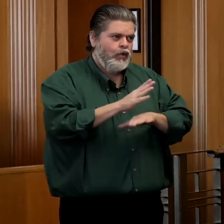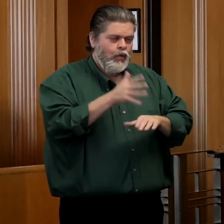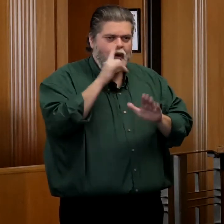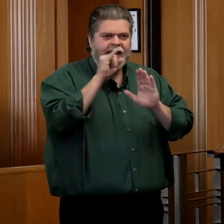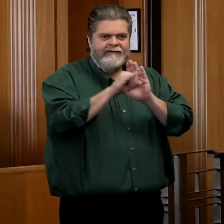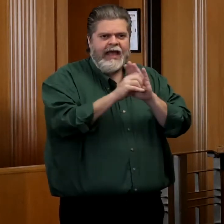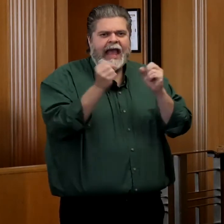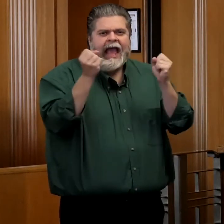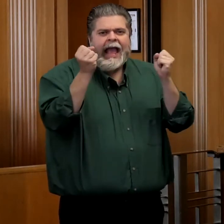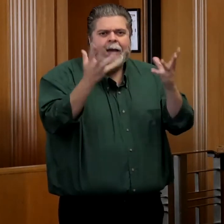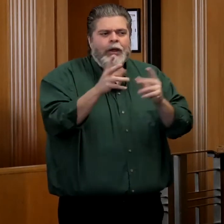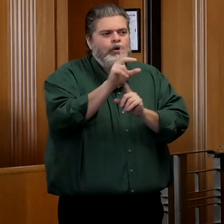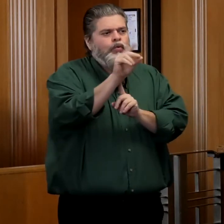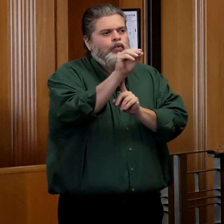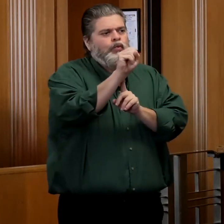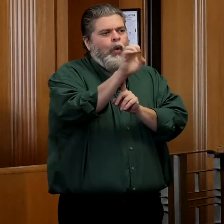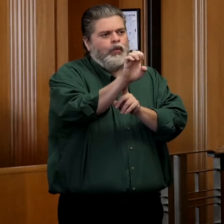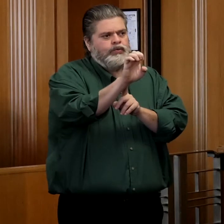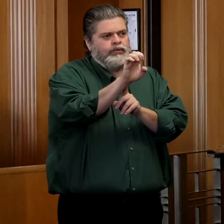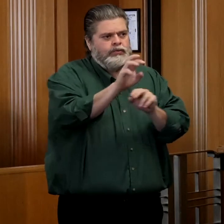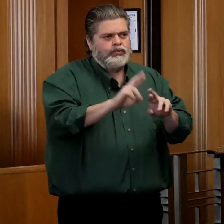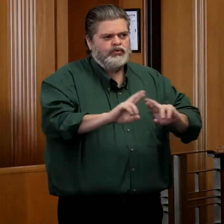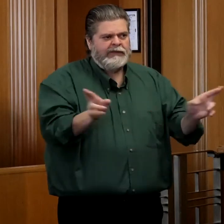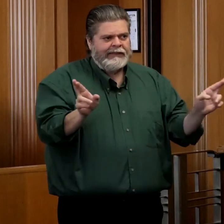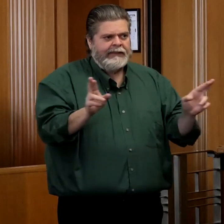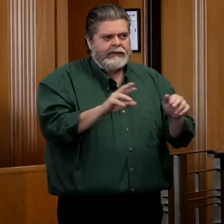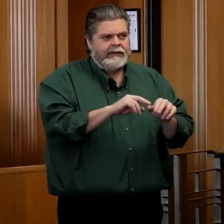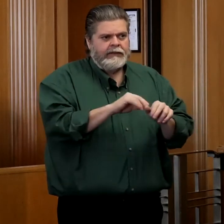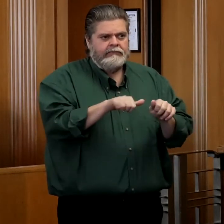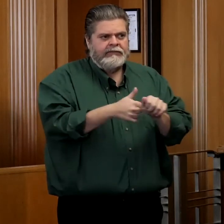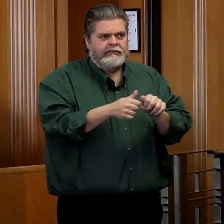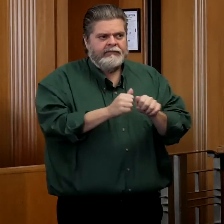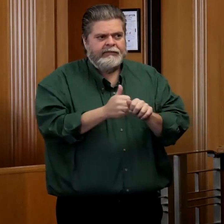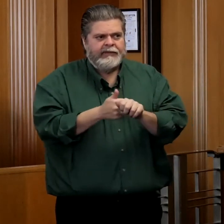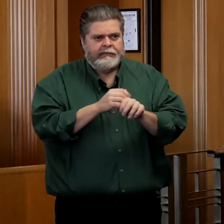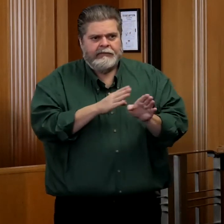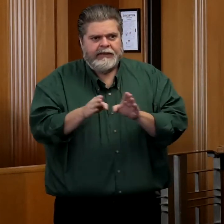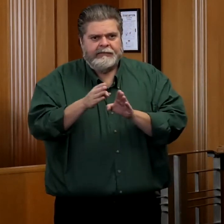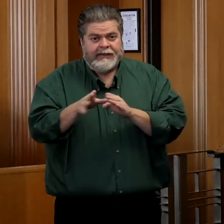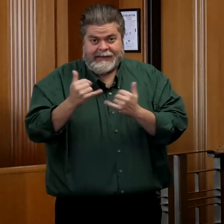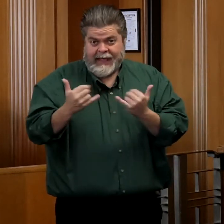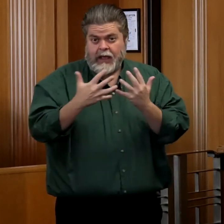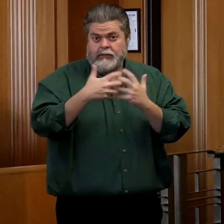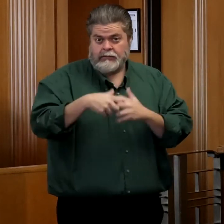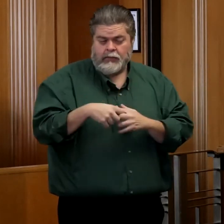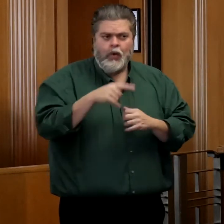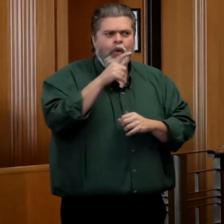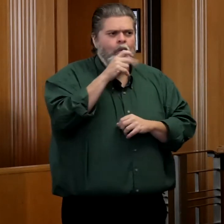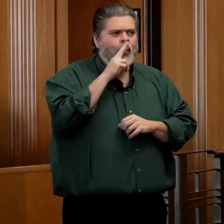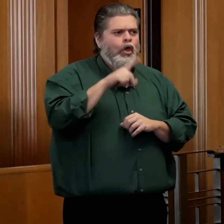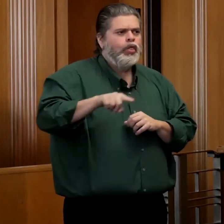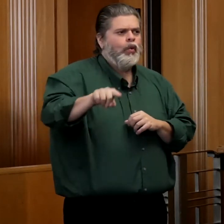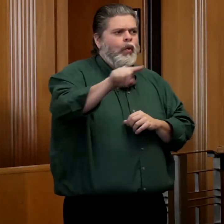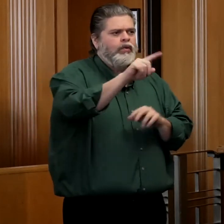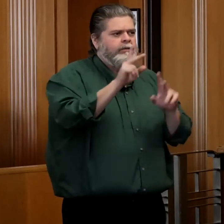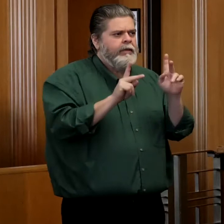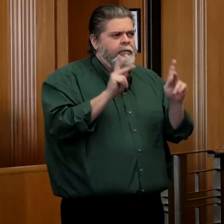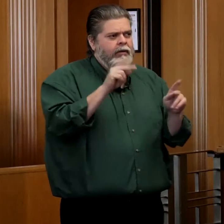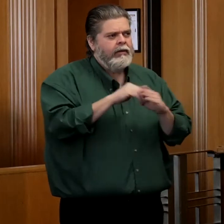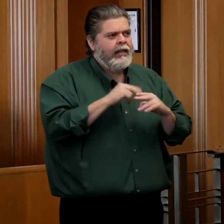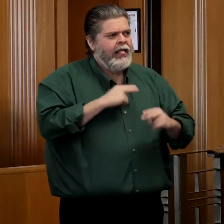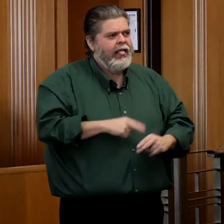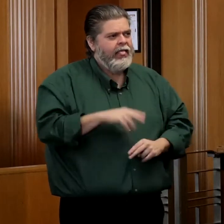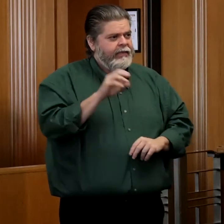exactly how many doses, they have an idea of how many doses they're going to be getting, and so they're in the process right now of saying, who are those individuals in our healthcare